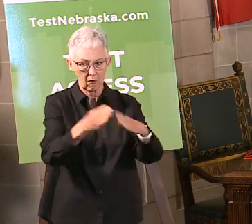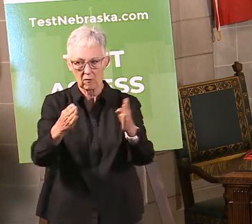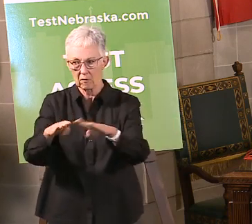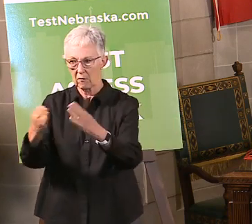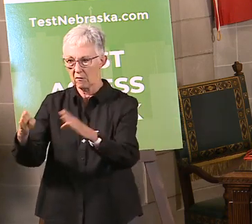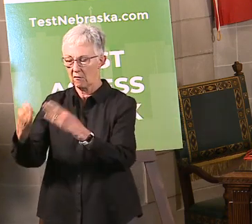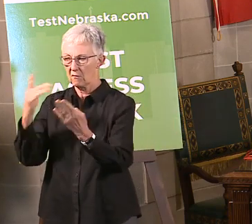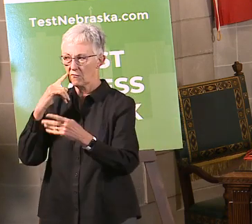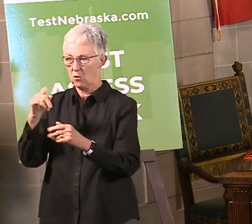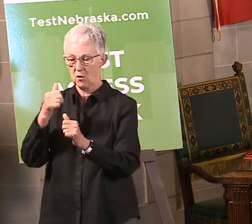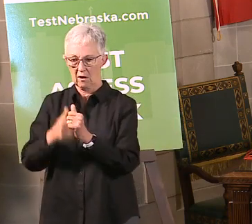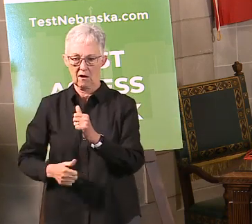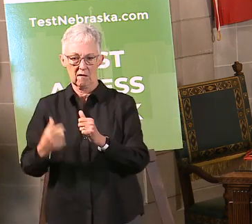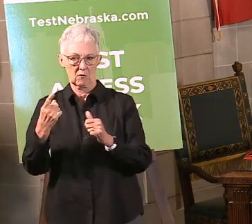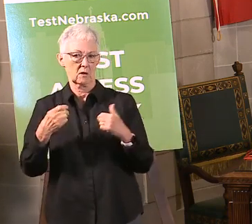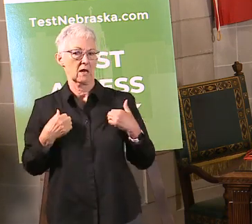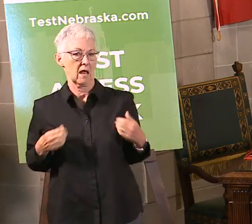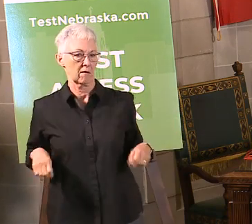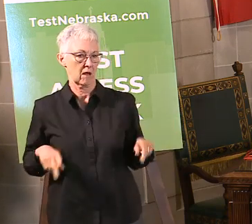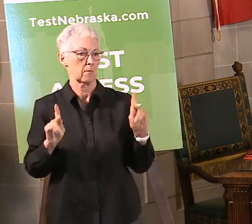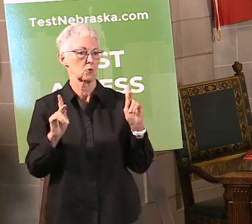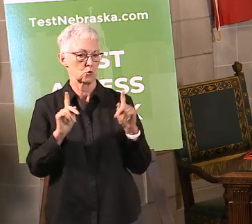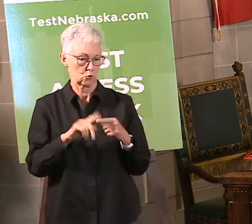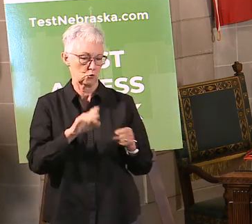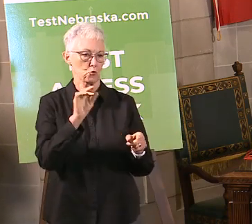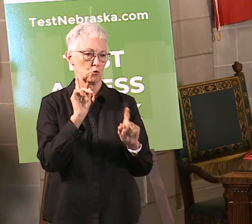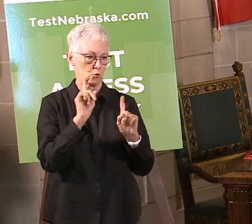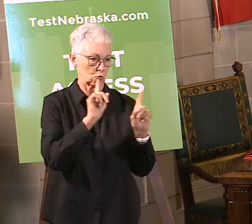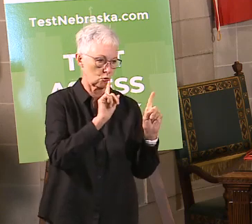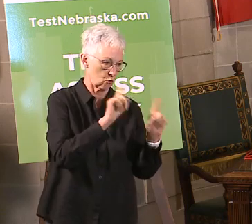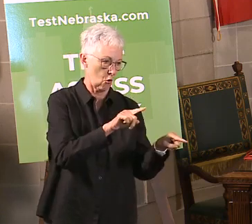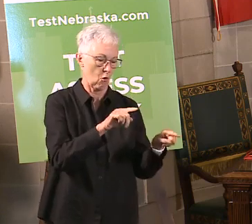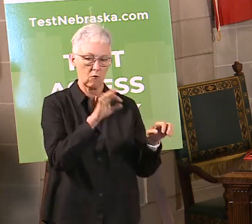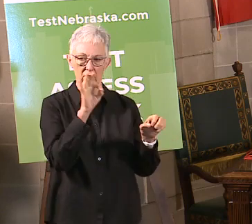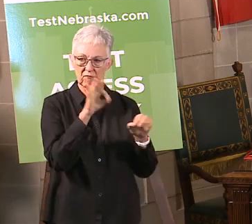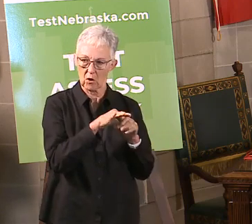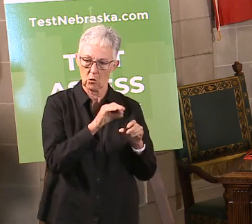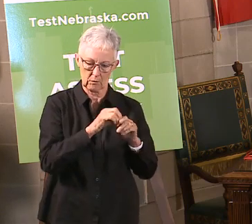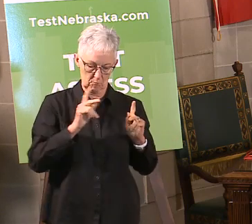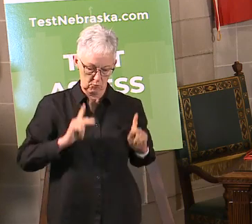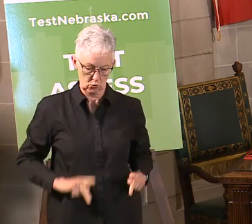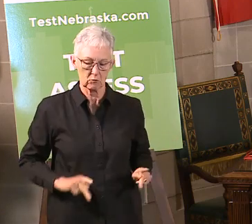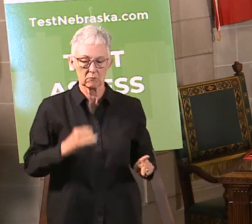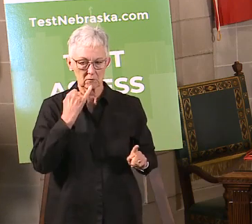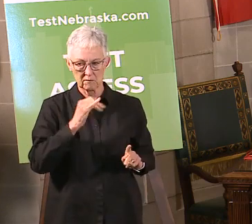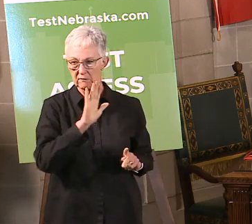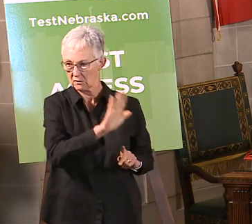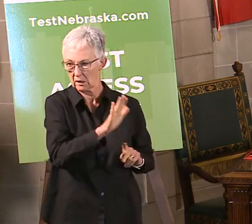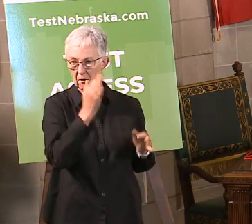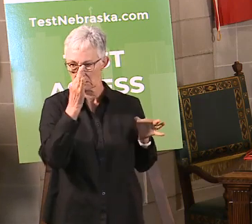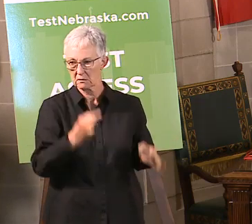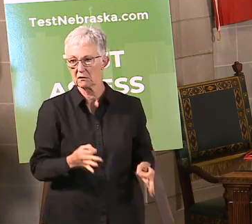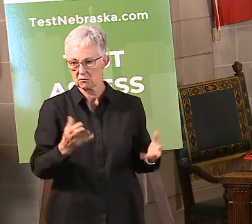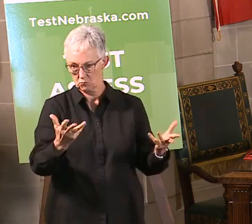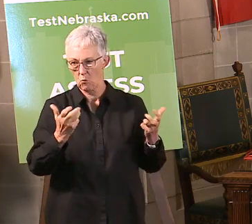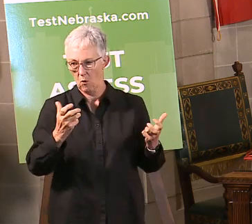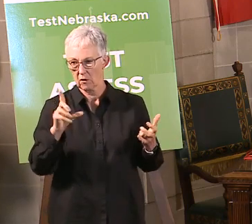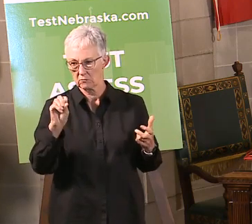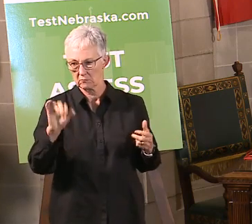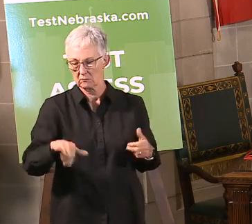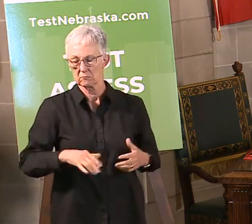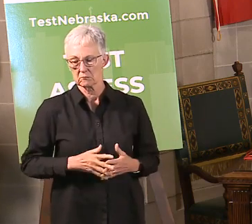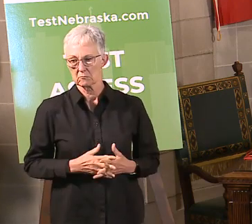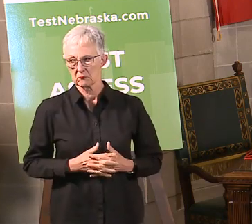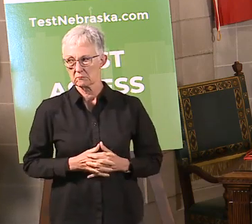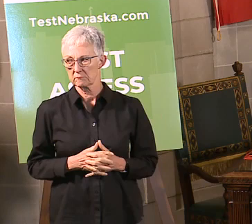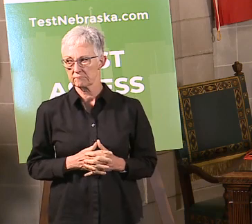very, very hard with the election commissioners to be able to make this all happen. So I want to thank them for all their hard work. All right,